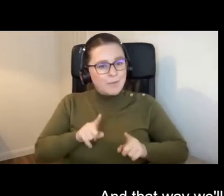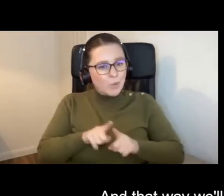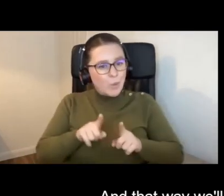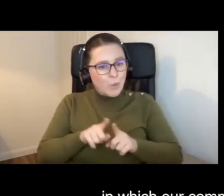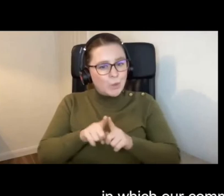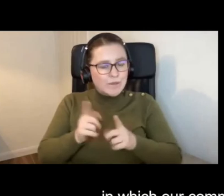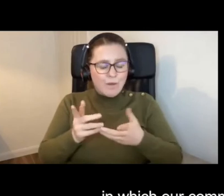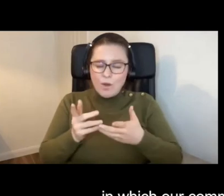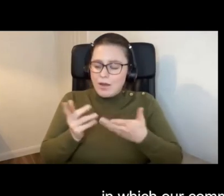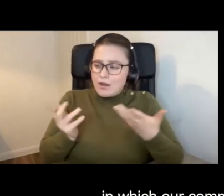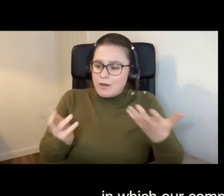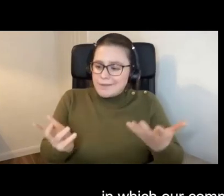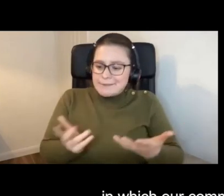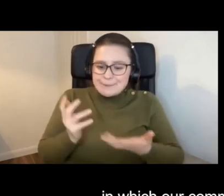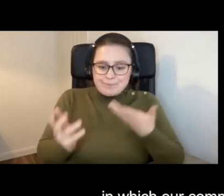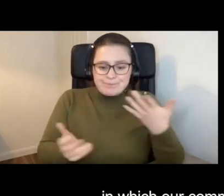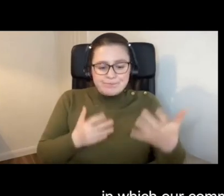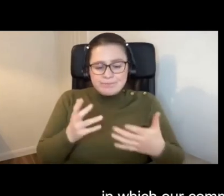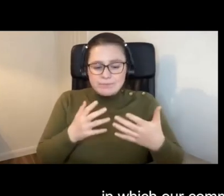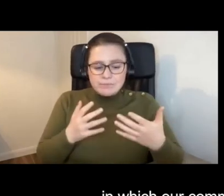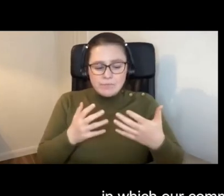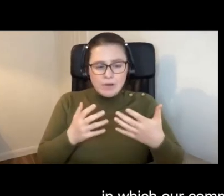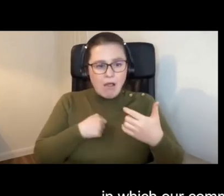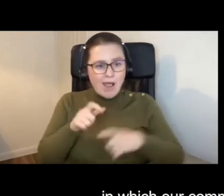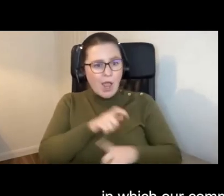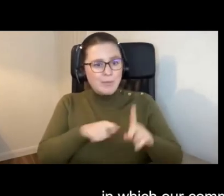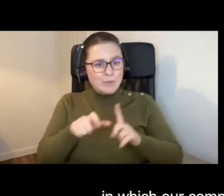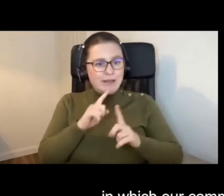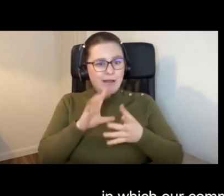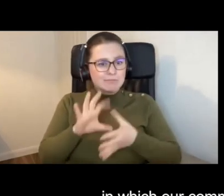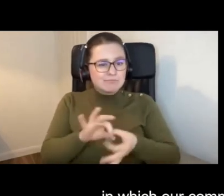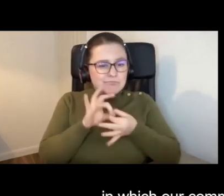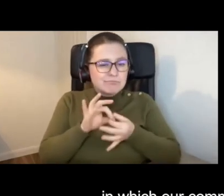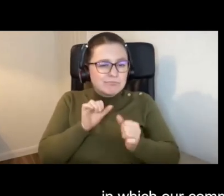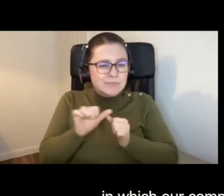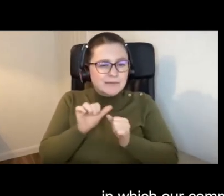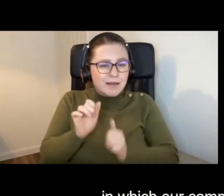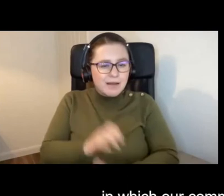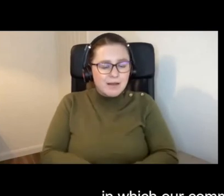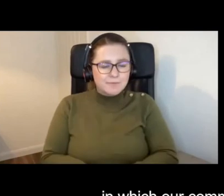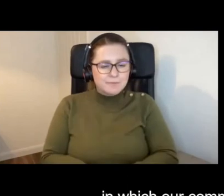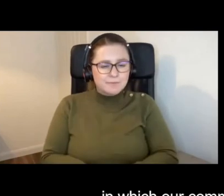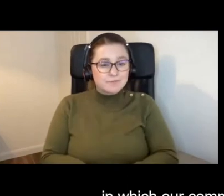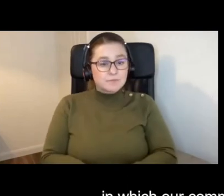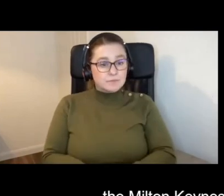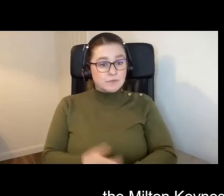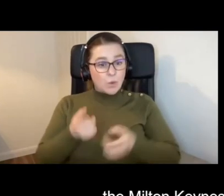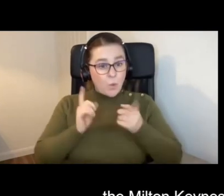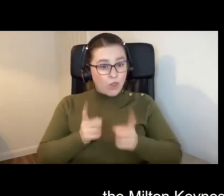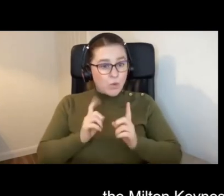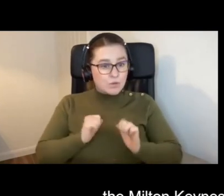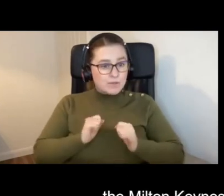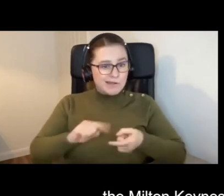in a way in which our community can come together. So those are the